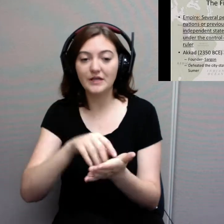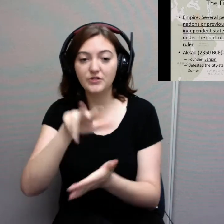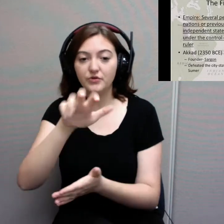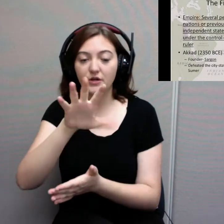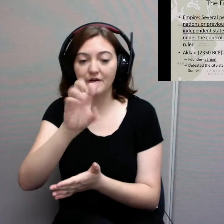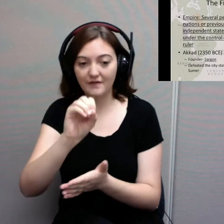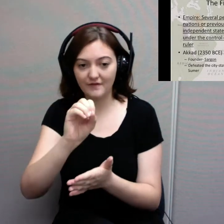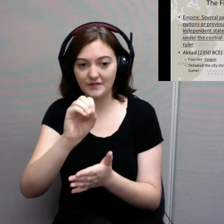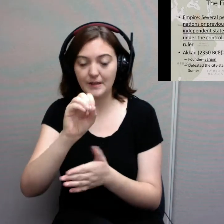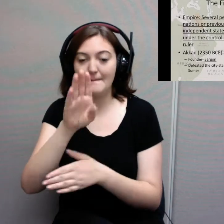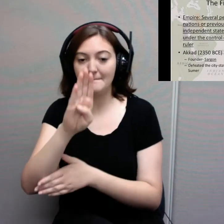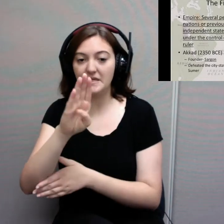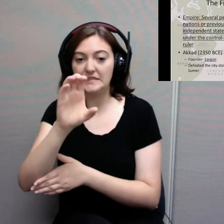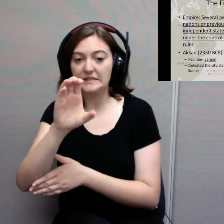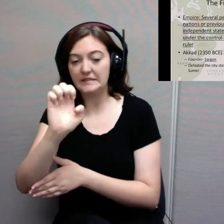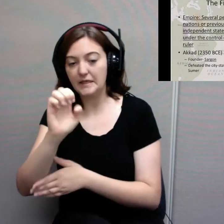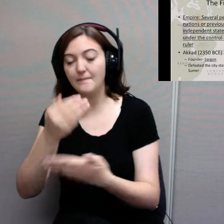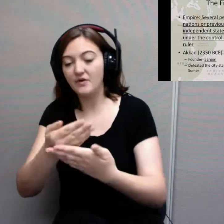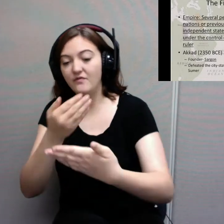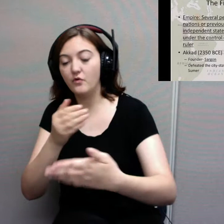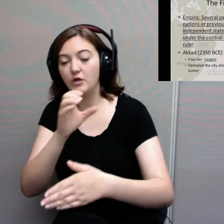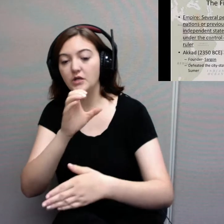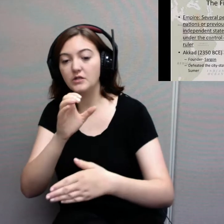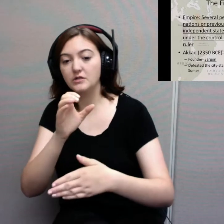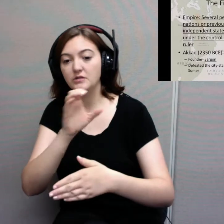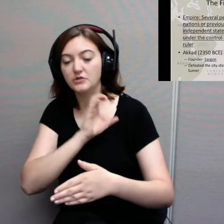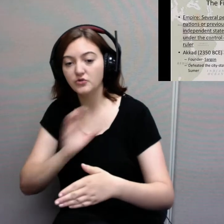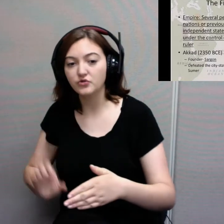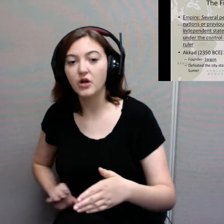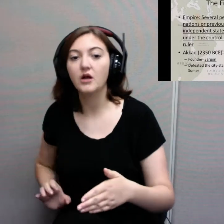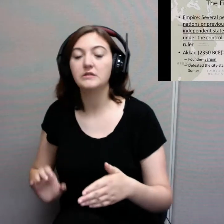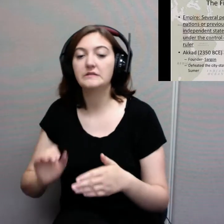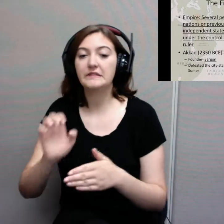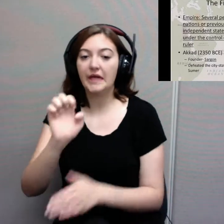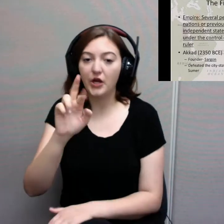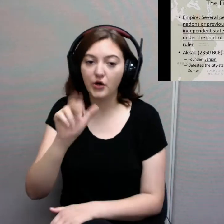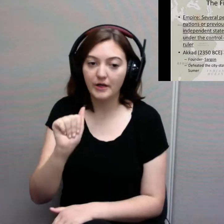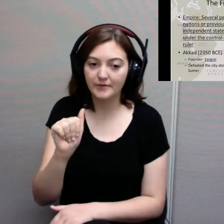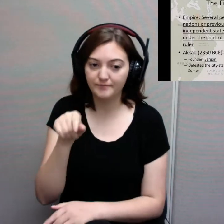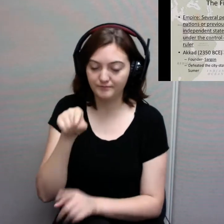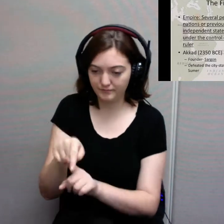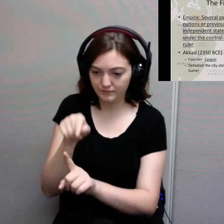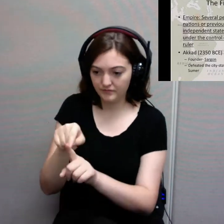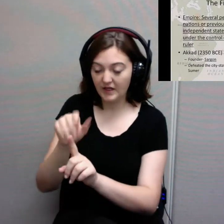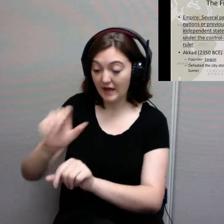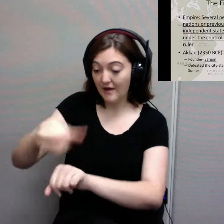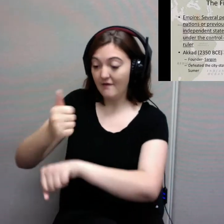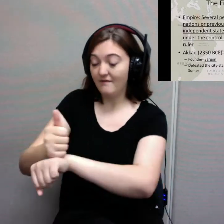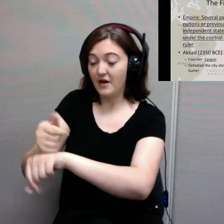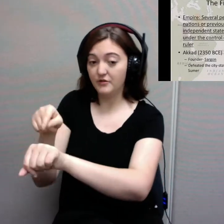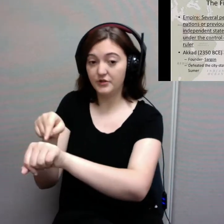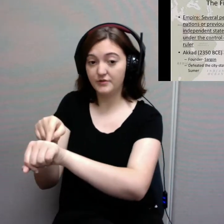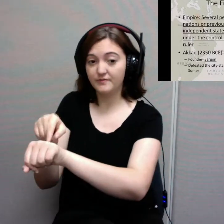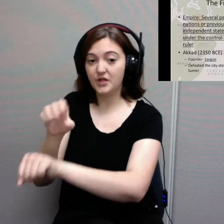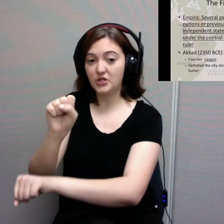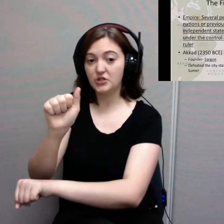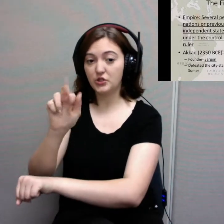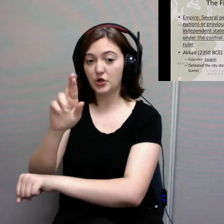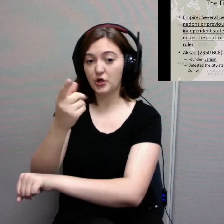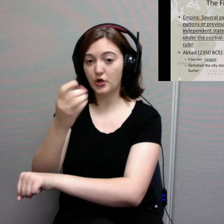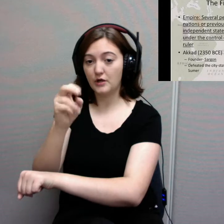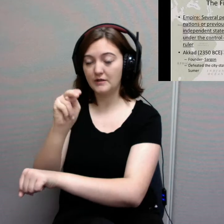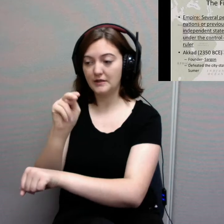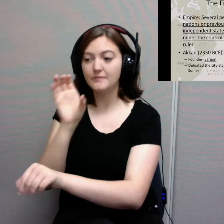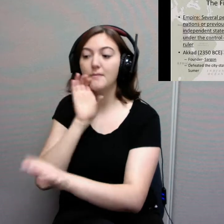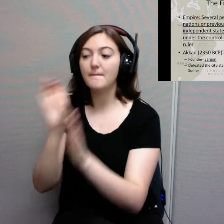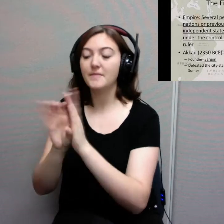this kingdom is going to be Sargon. Now, we can see a picture of Sargon and a bust of his face on the picture on